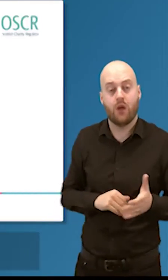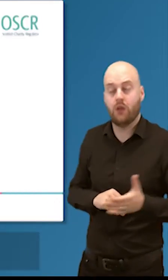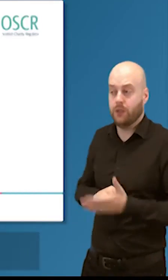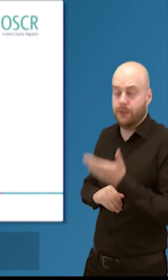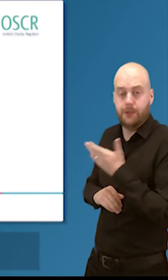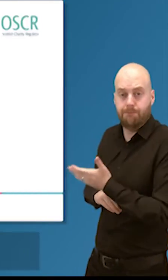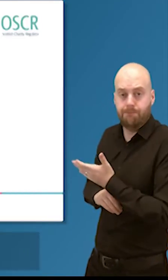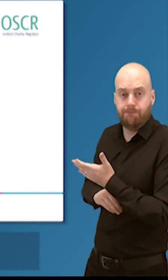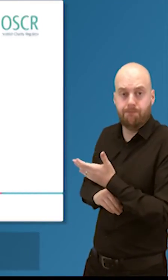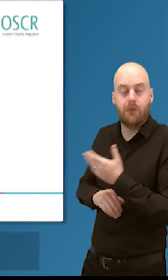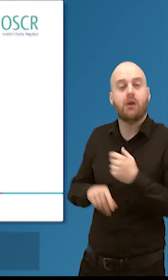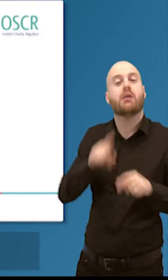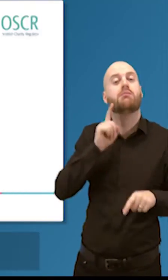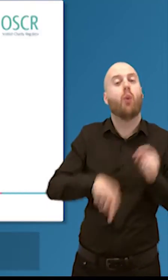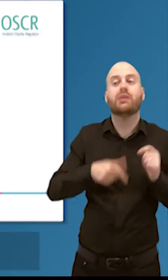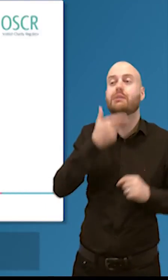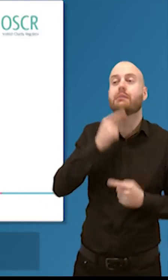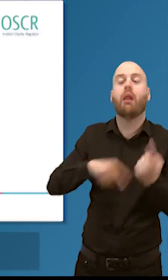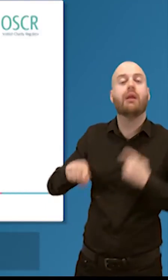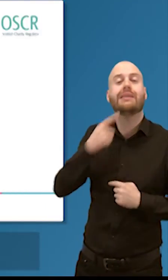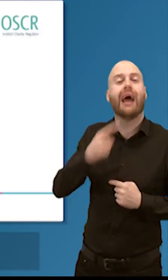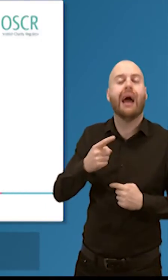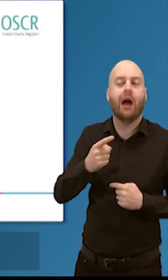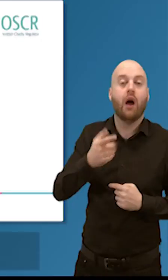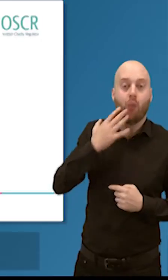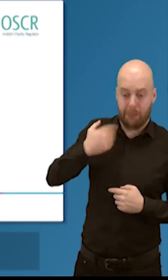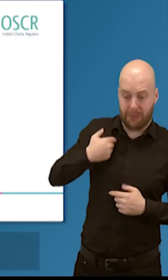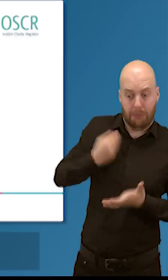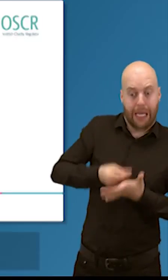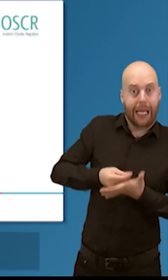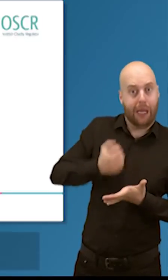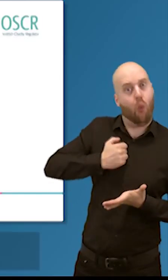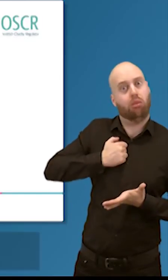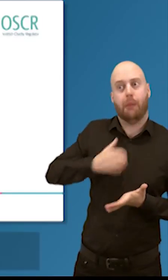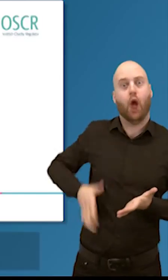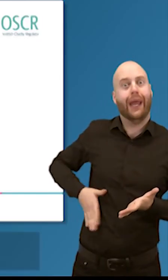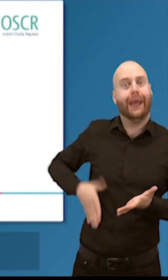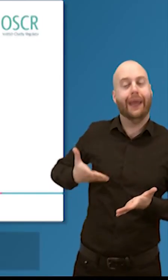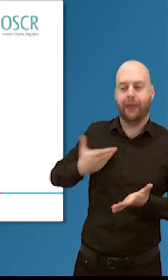and high levels are saying charity regulation is important